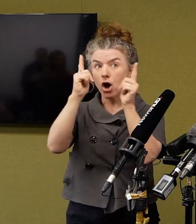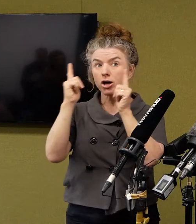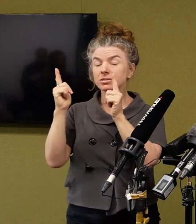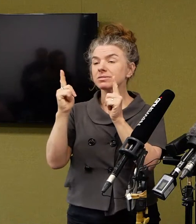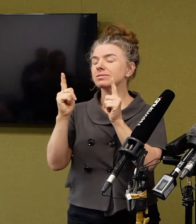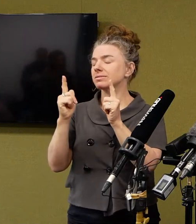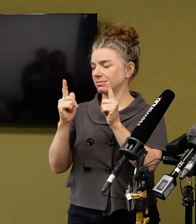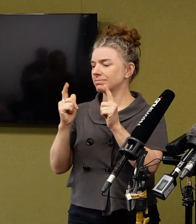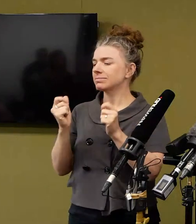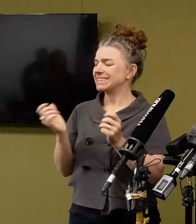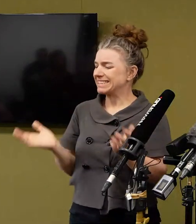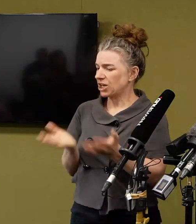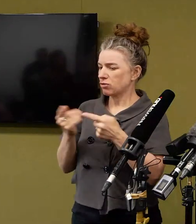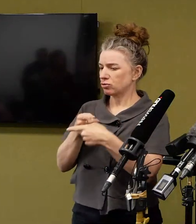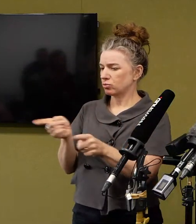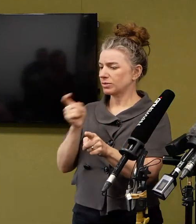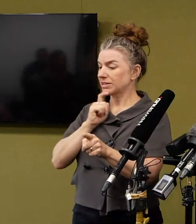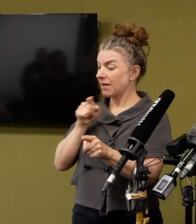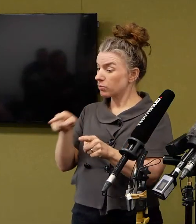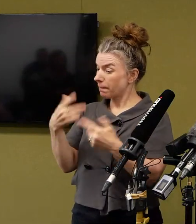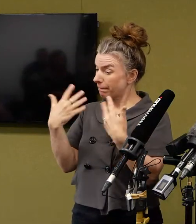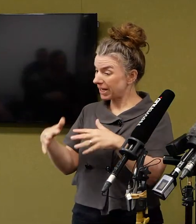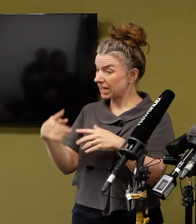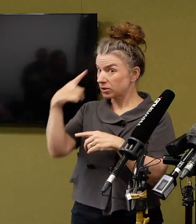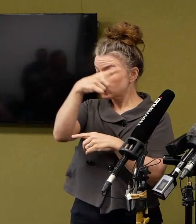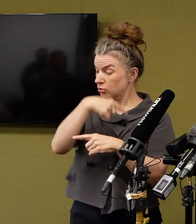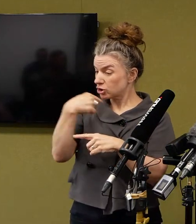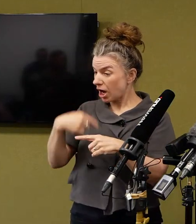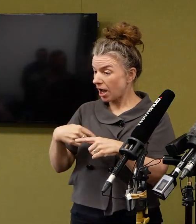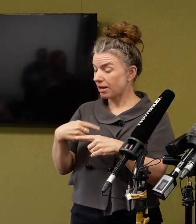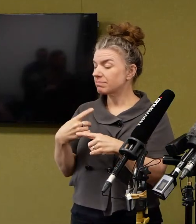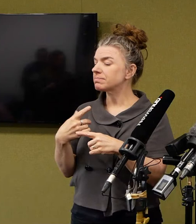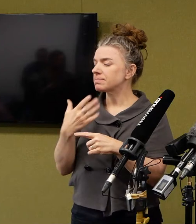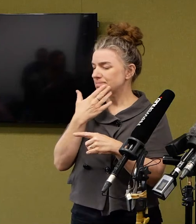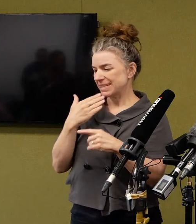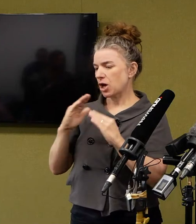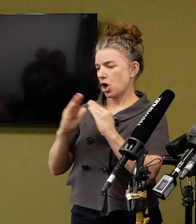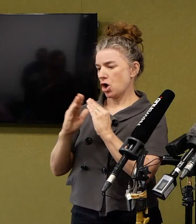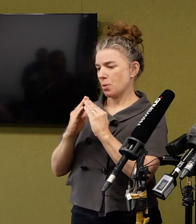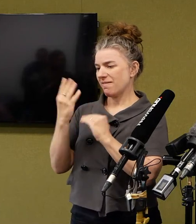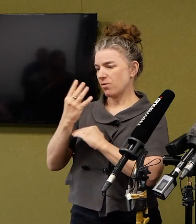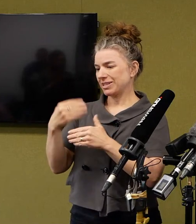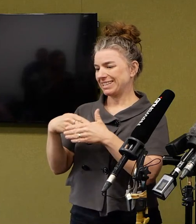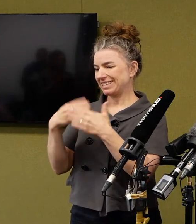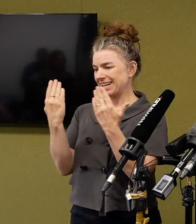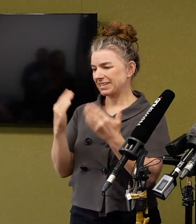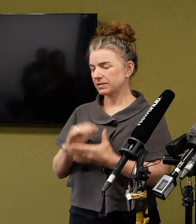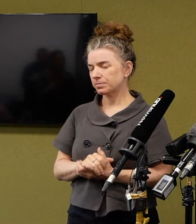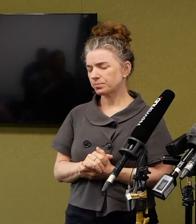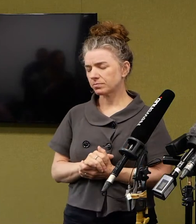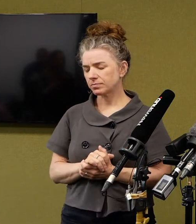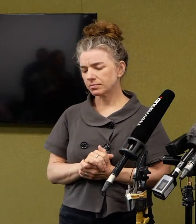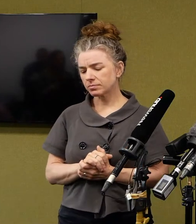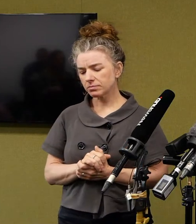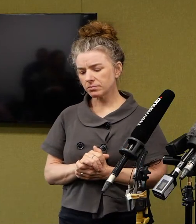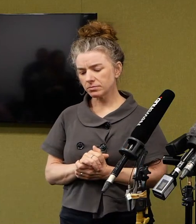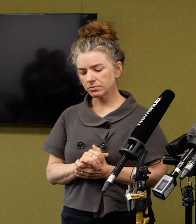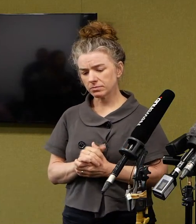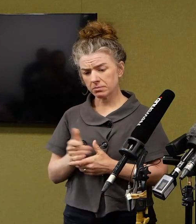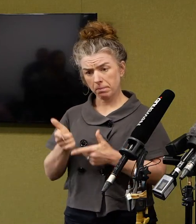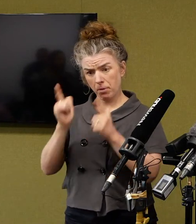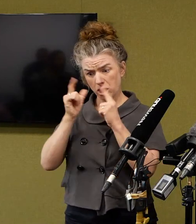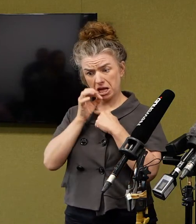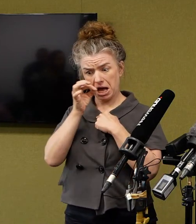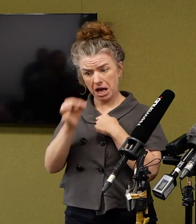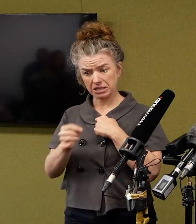stay home self-isolated during that 14-day period. Do you think that it's risky that an employer asked him to come back